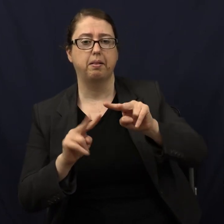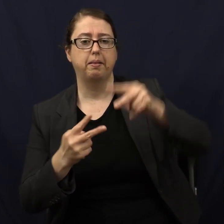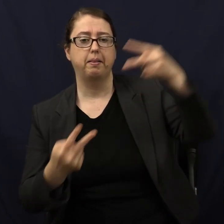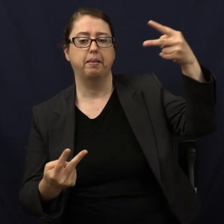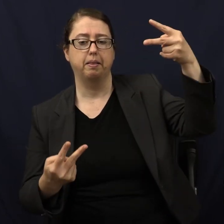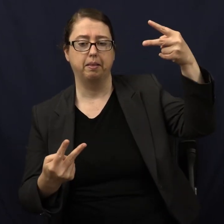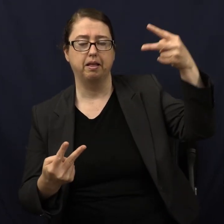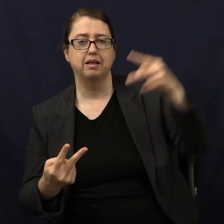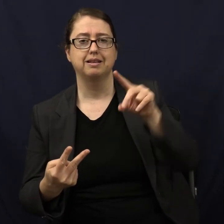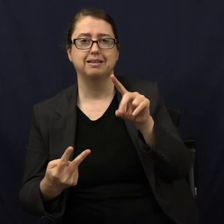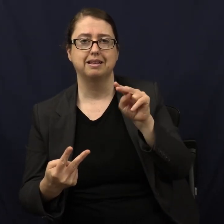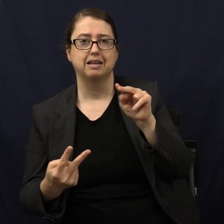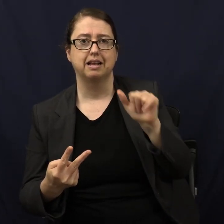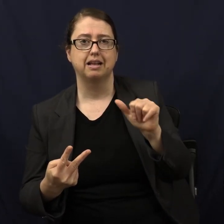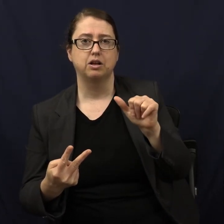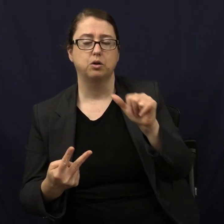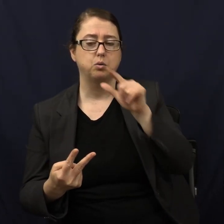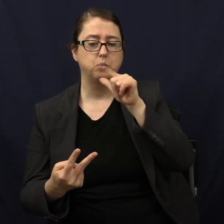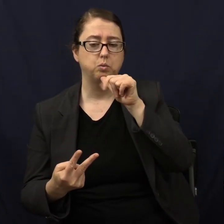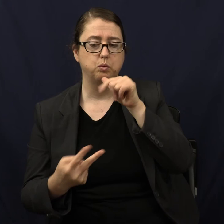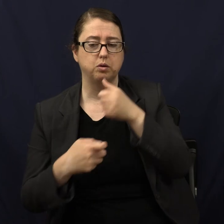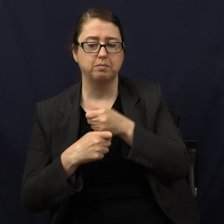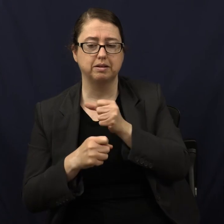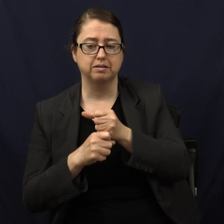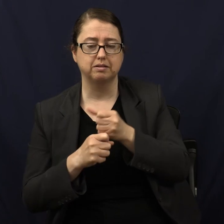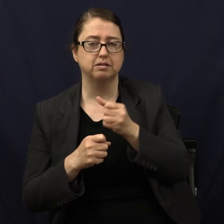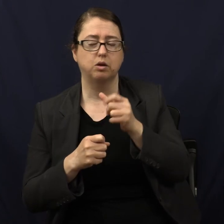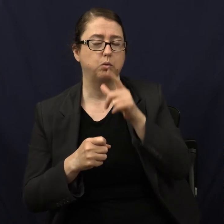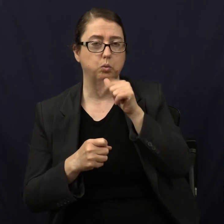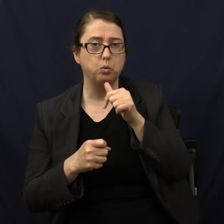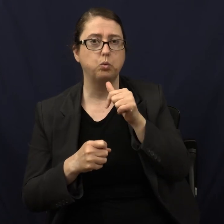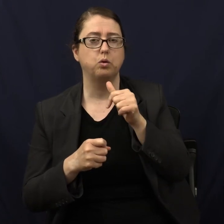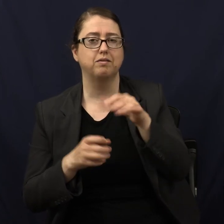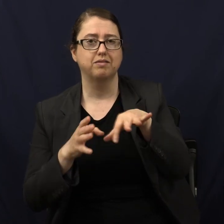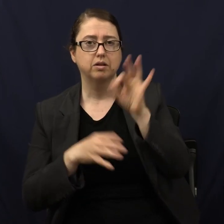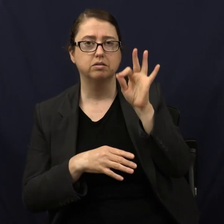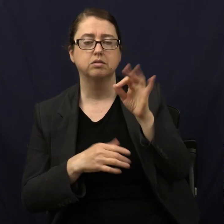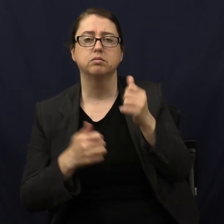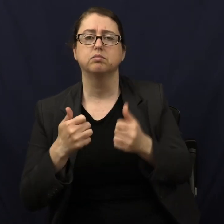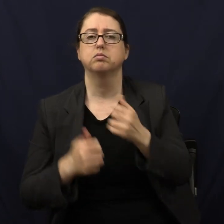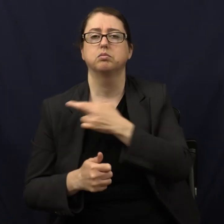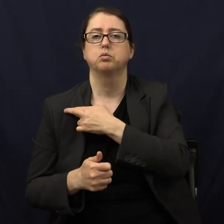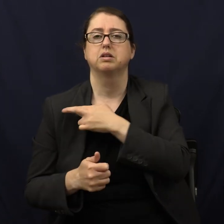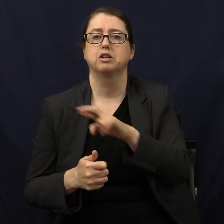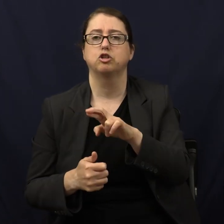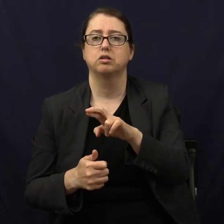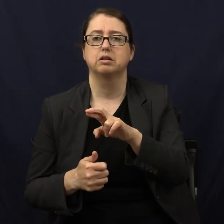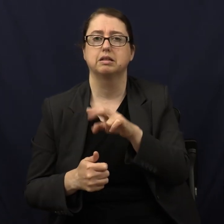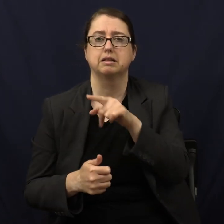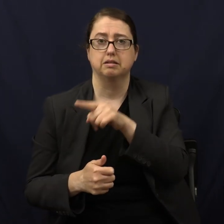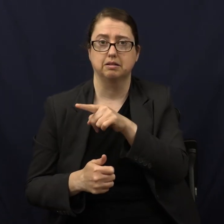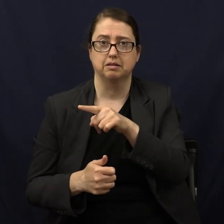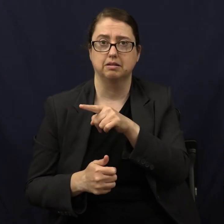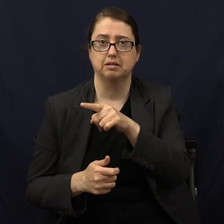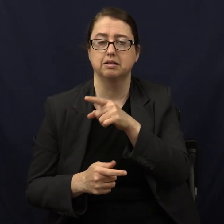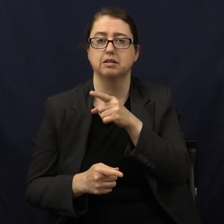of DNA? Watson and Crick. Yes. What religion were they?